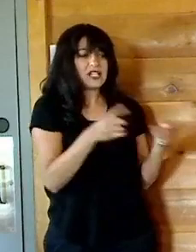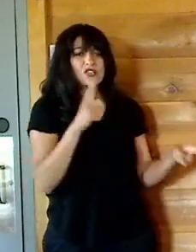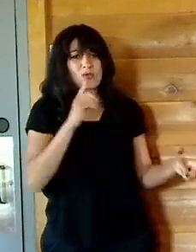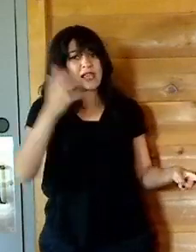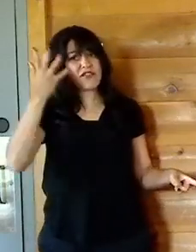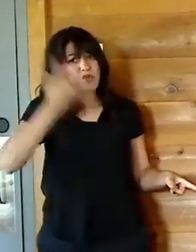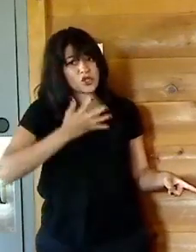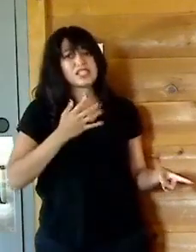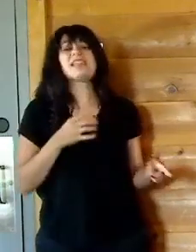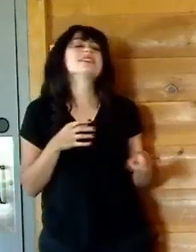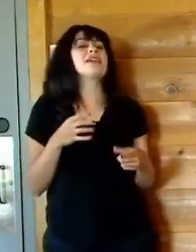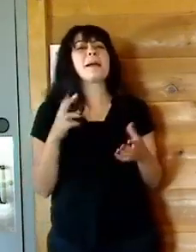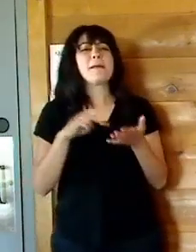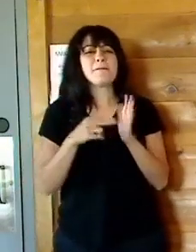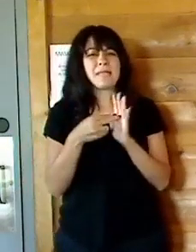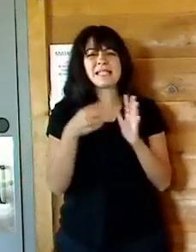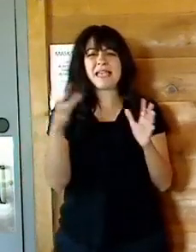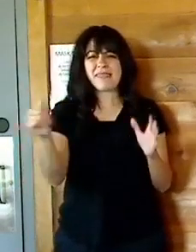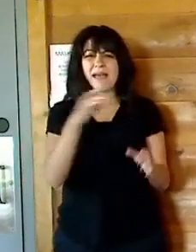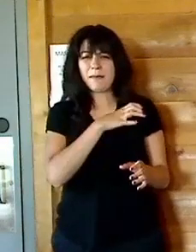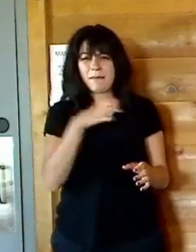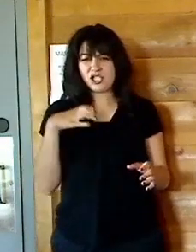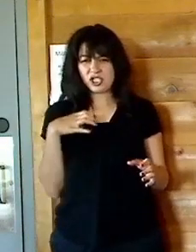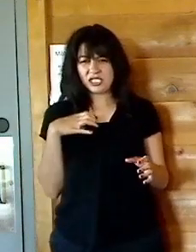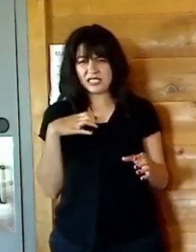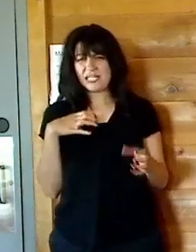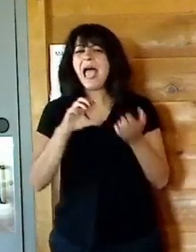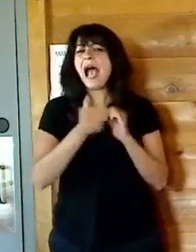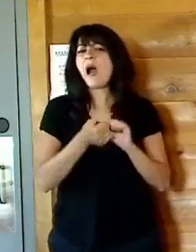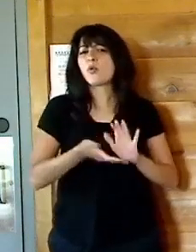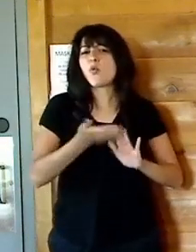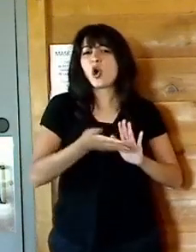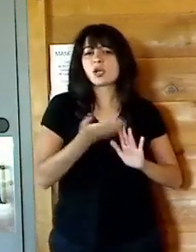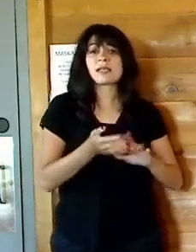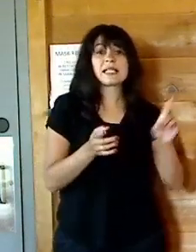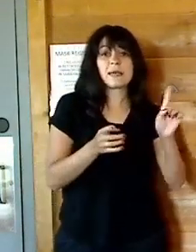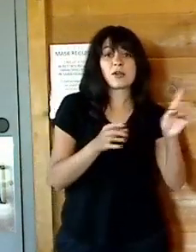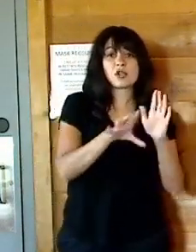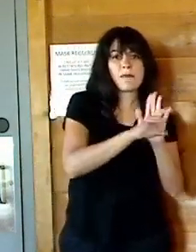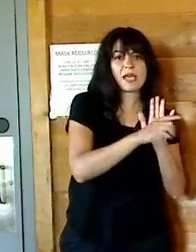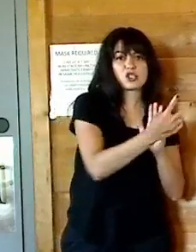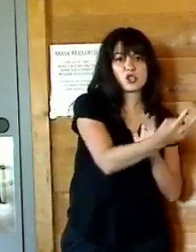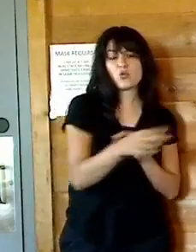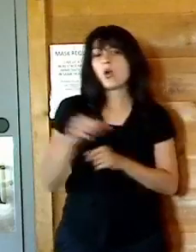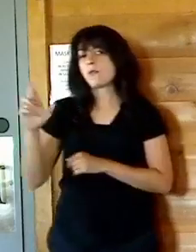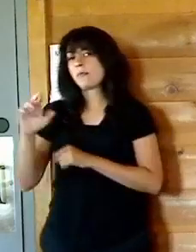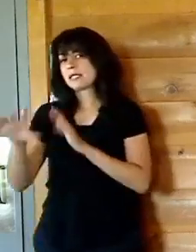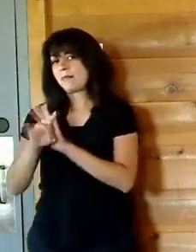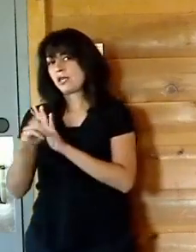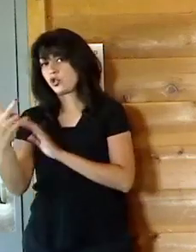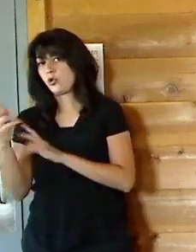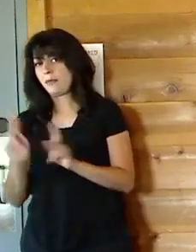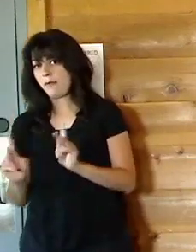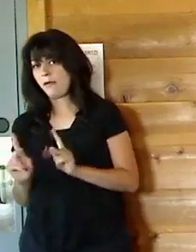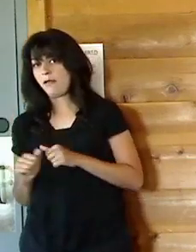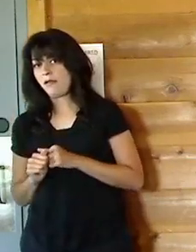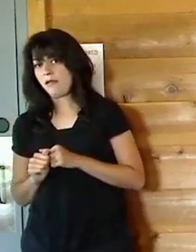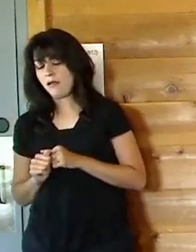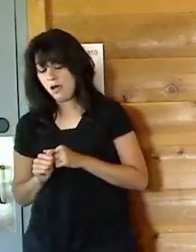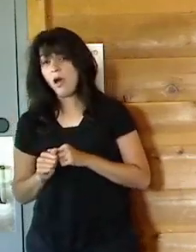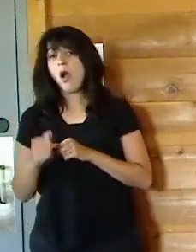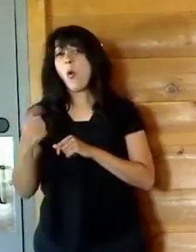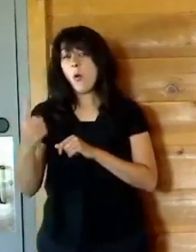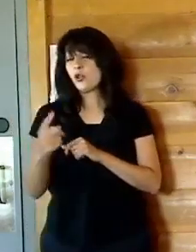Yeah. So, so the way the commission works is that the Democrats pick two people, the Republicans pick two people. One of those